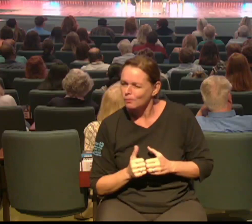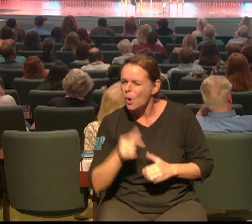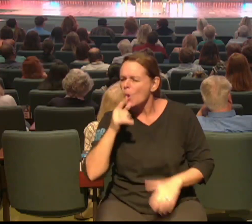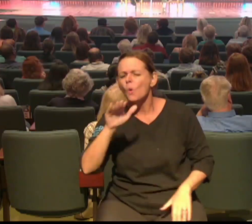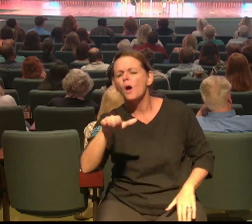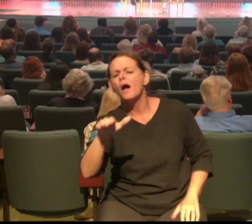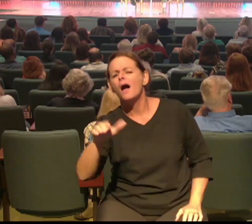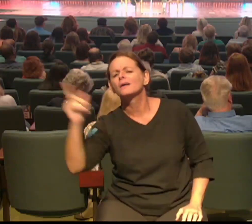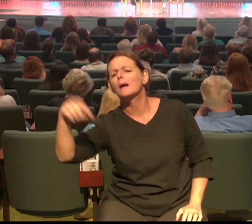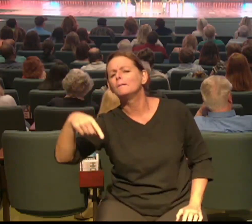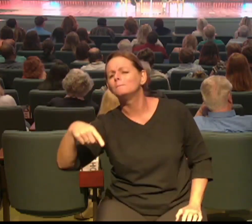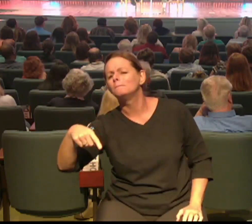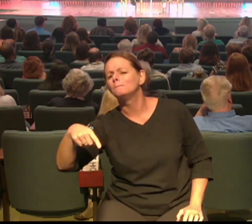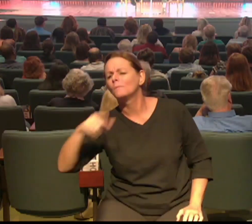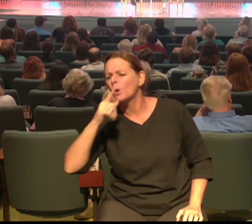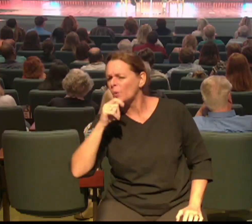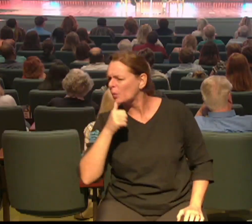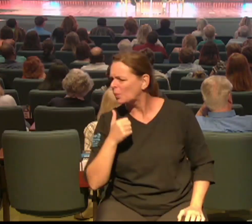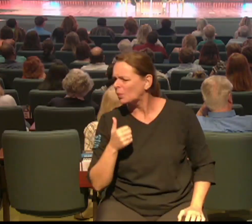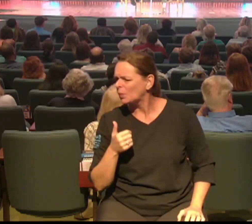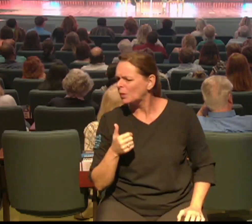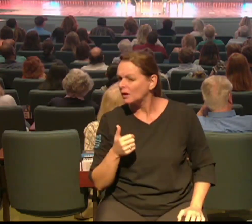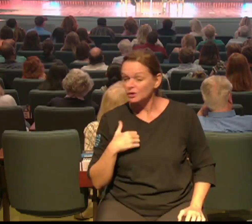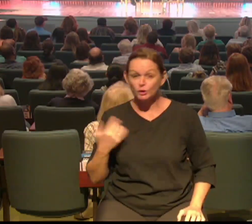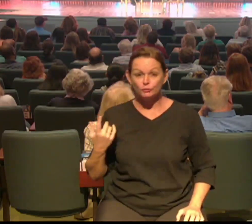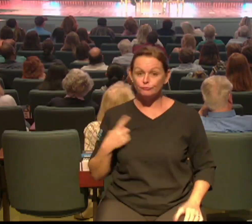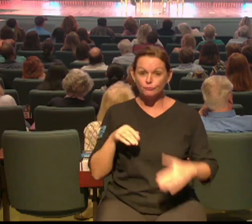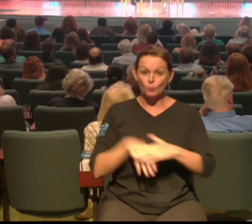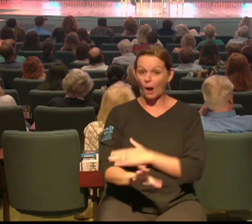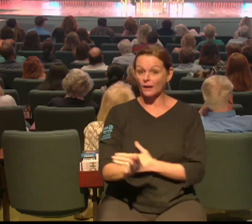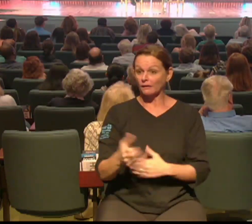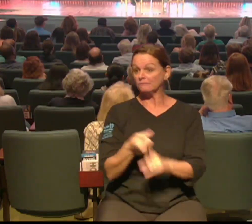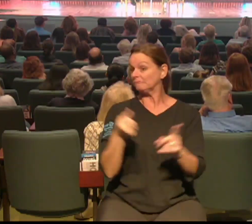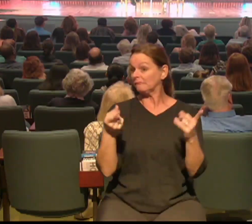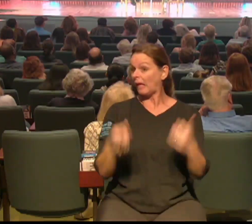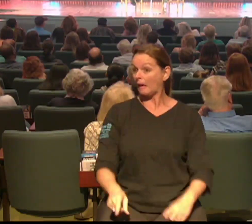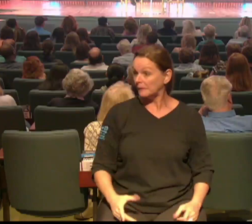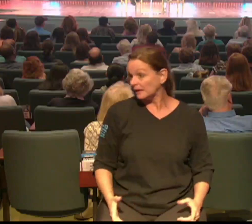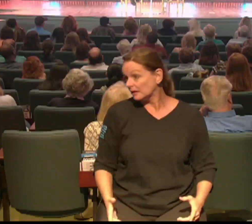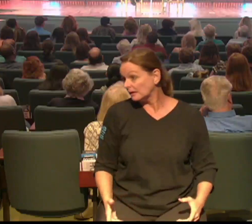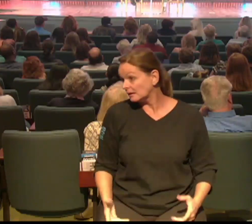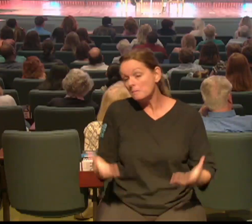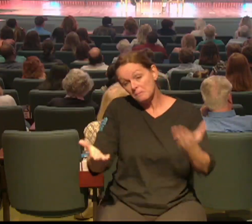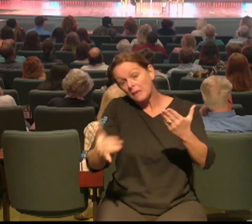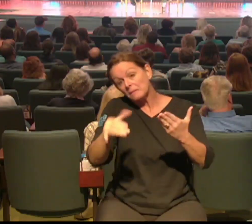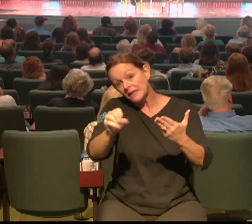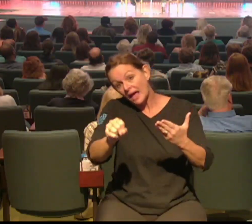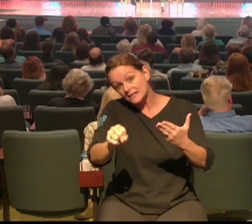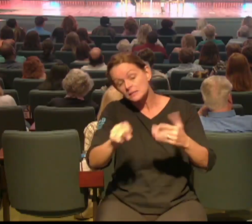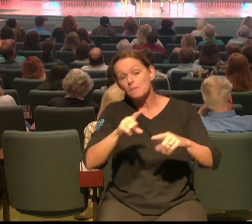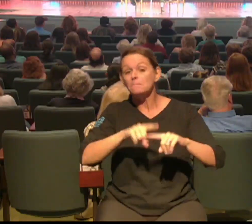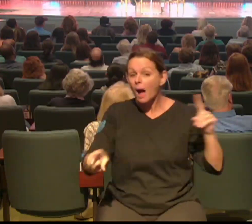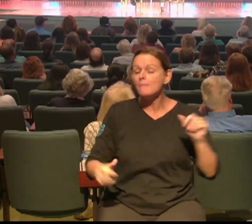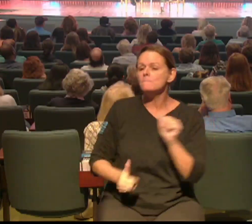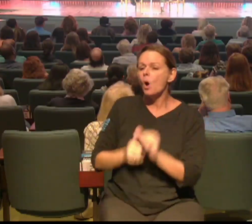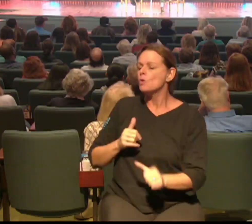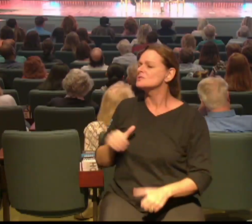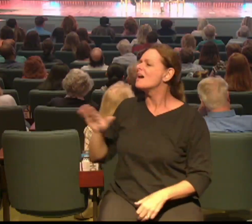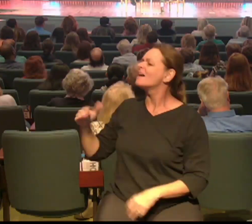It wasn't just, you didn't, God used someone to carry the message to you. And see, none of us were saved by the